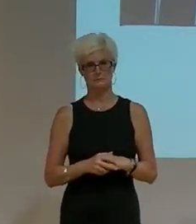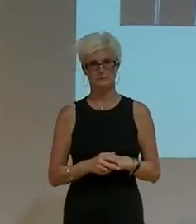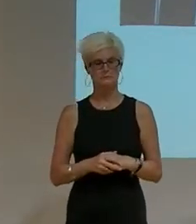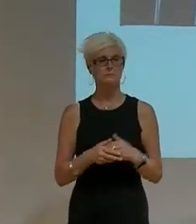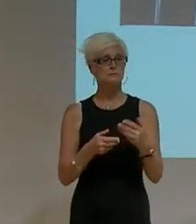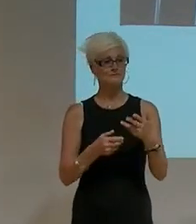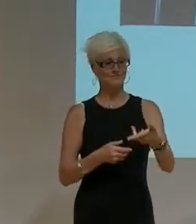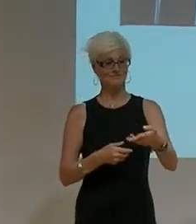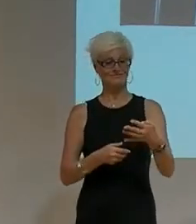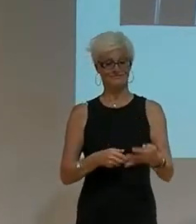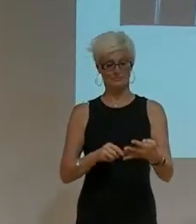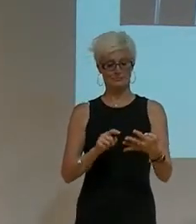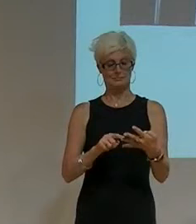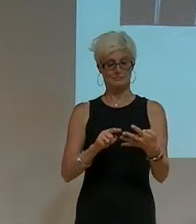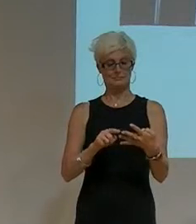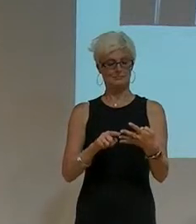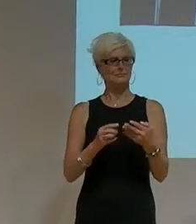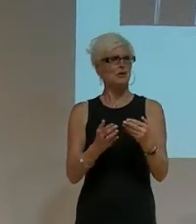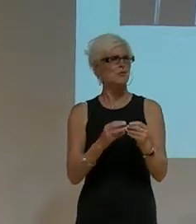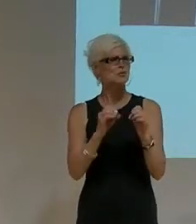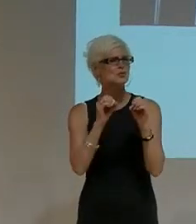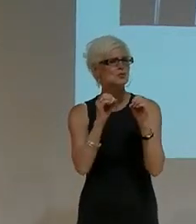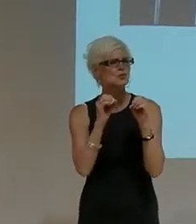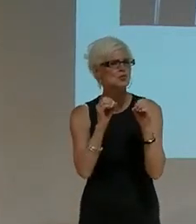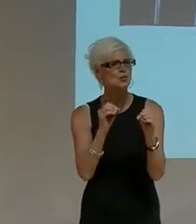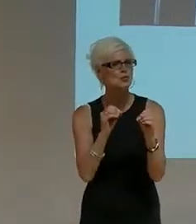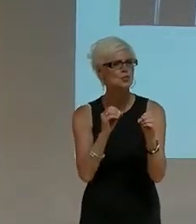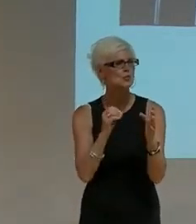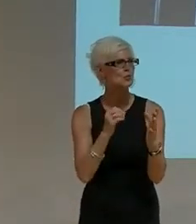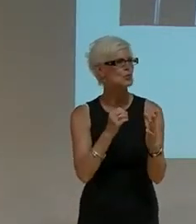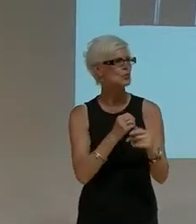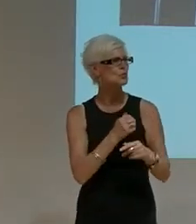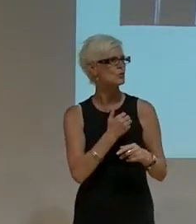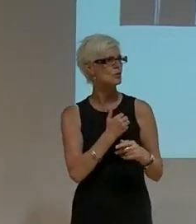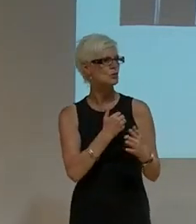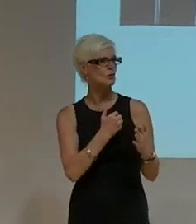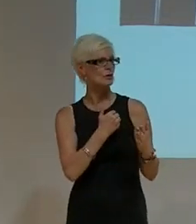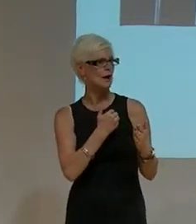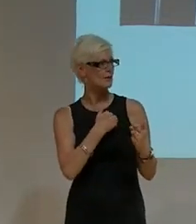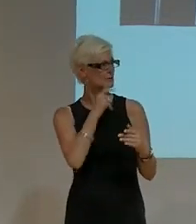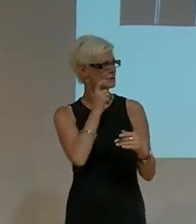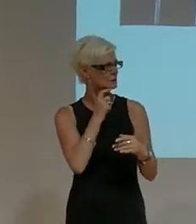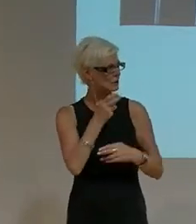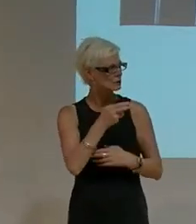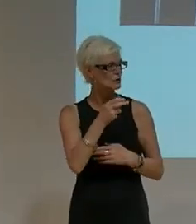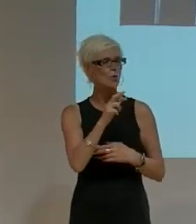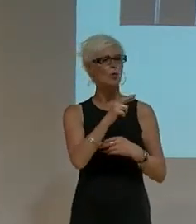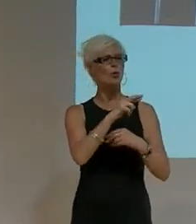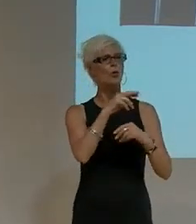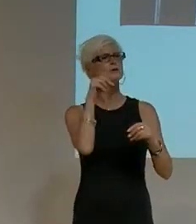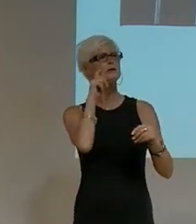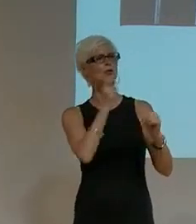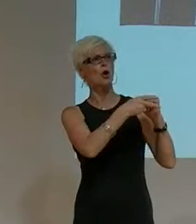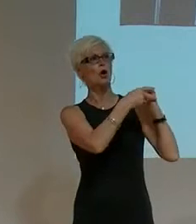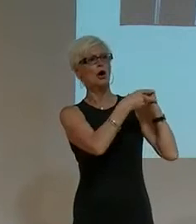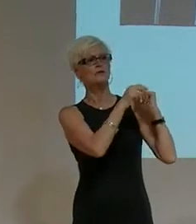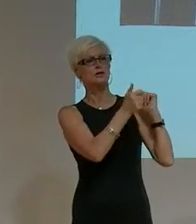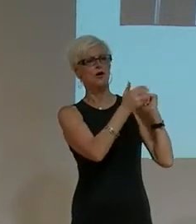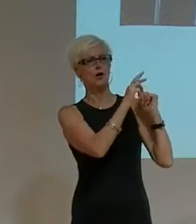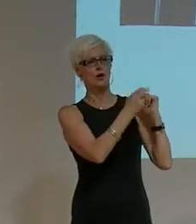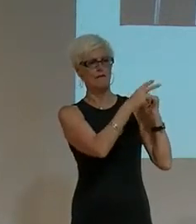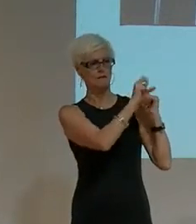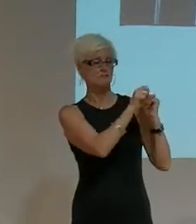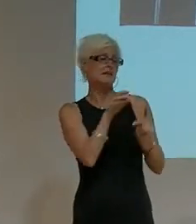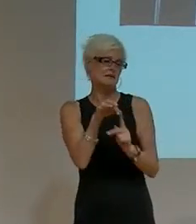Third, there are next to no attempts at rendering asexual histories or assembling asexual archives, aside from what is done online.